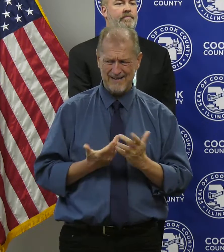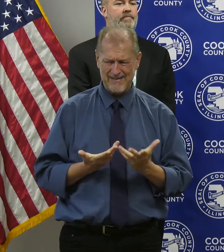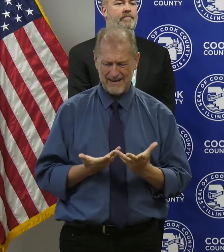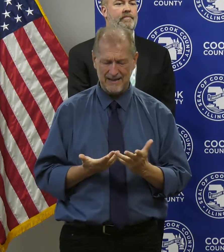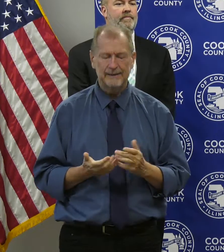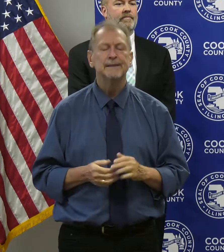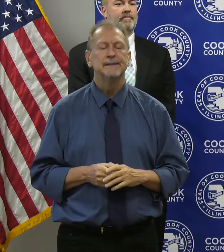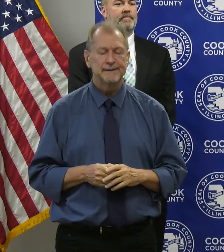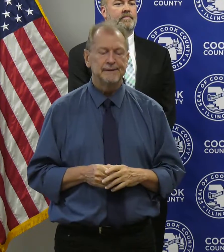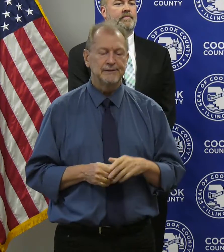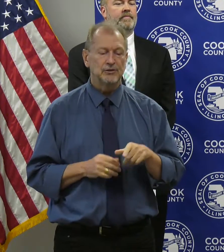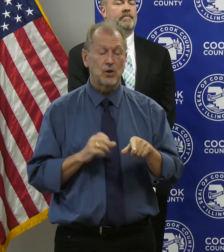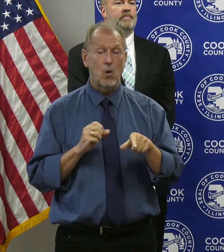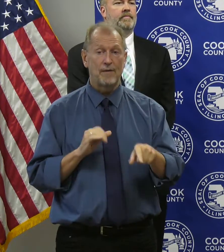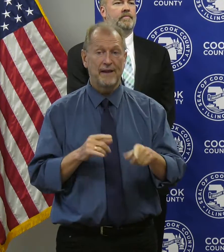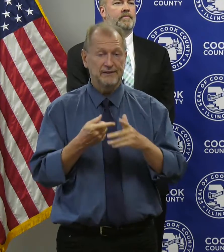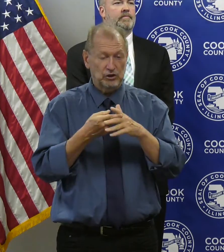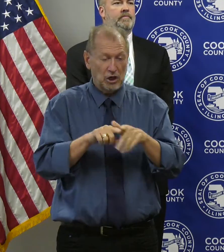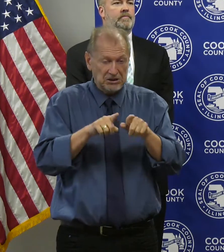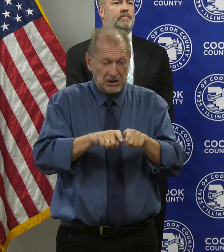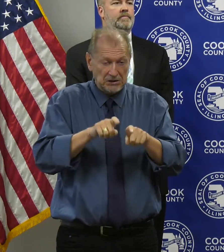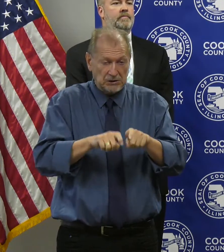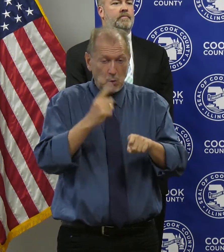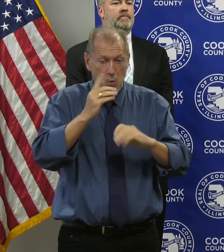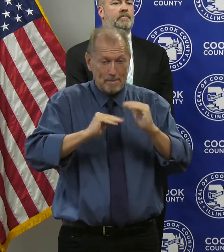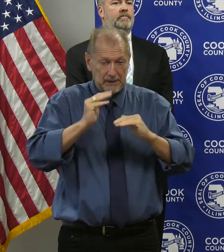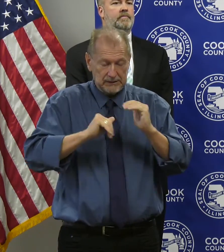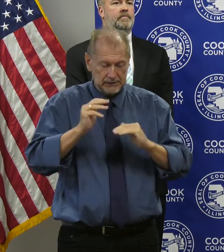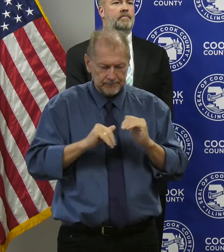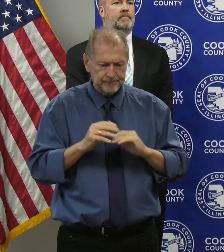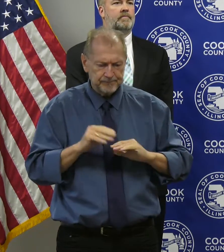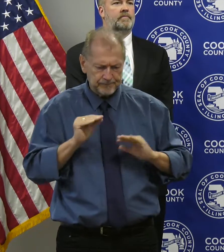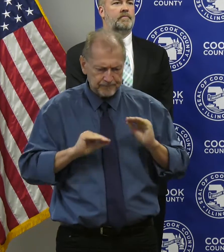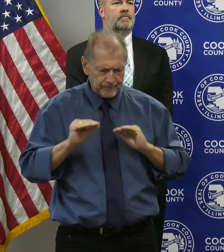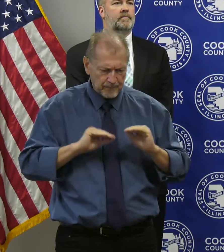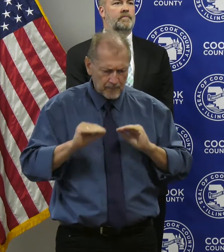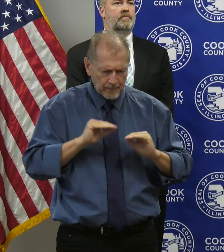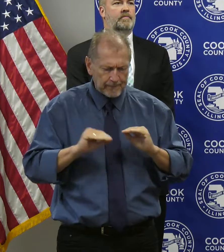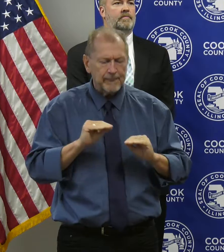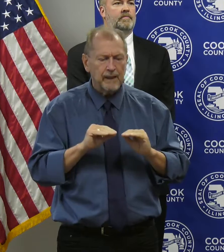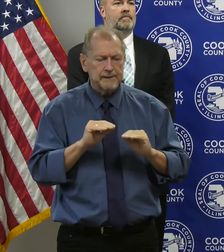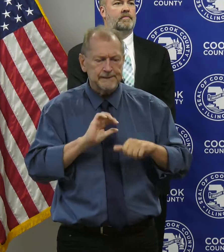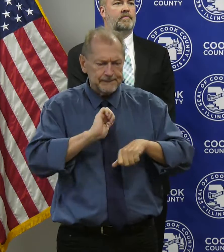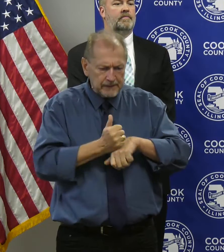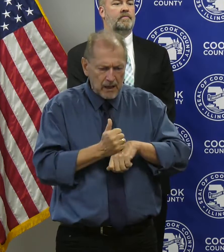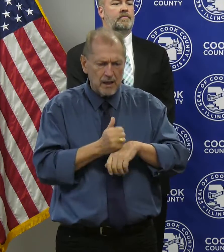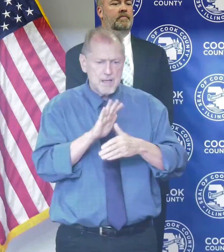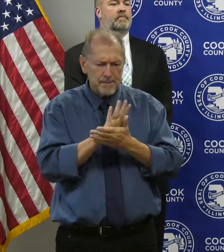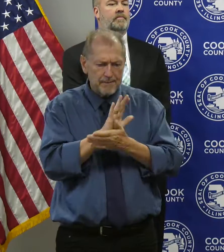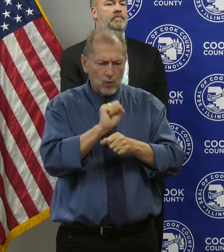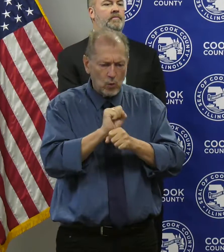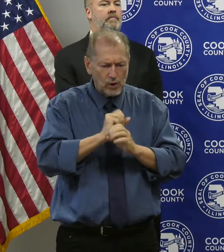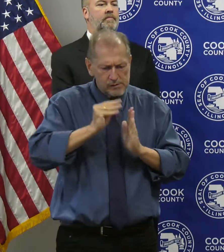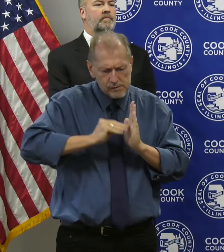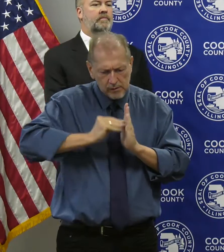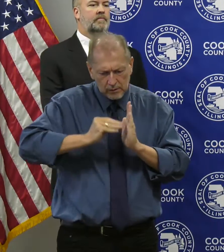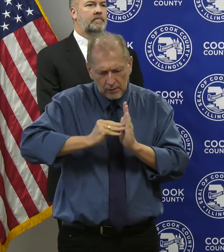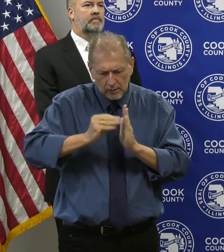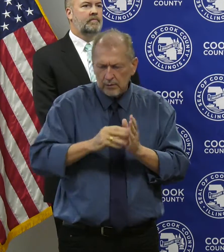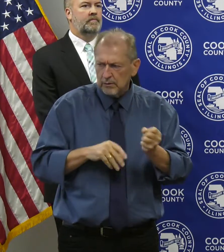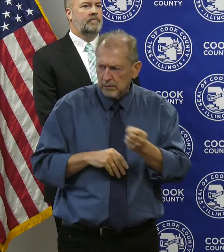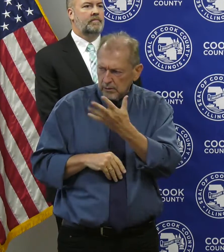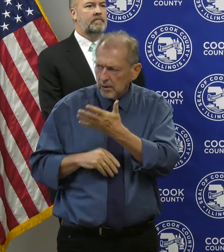However, going through this program, we were able to show them that it was worth getting through the applications, the paperwork, the approvals for